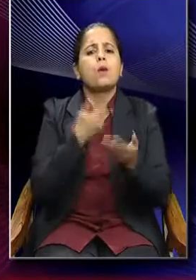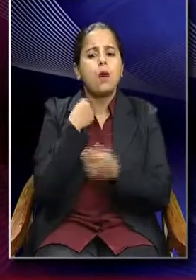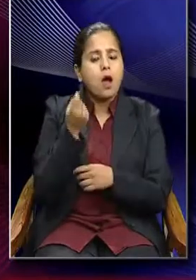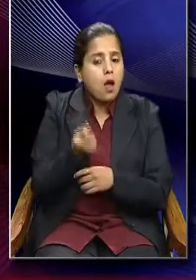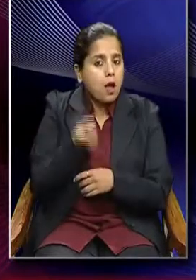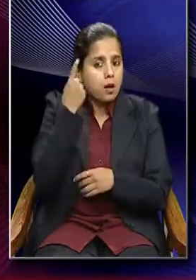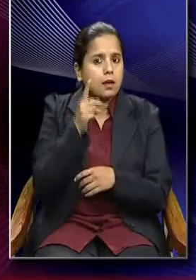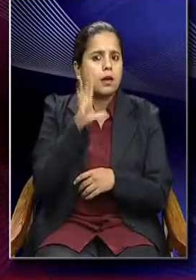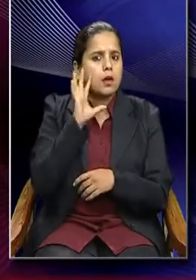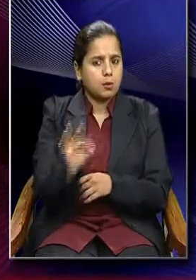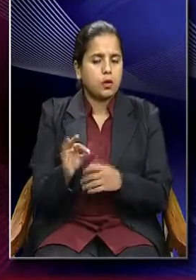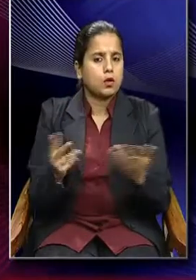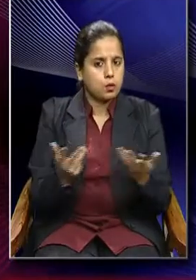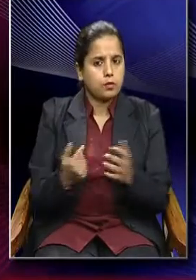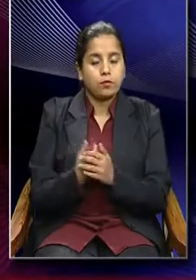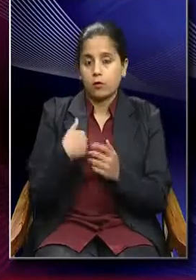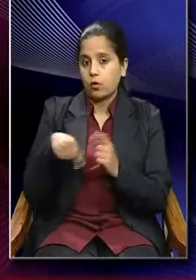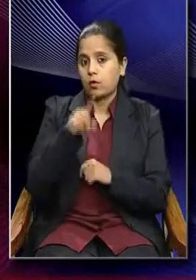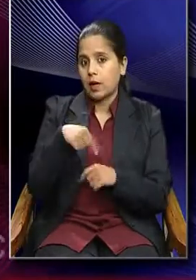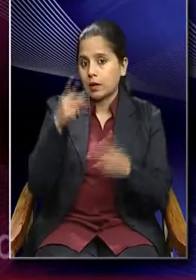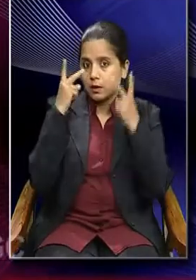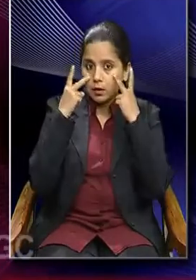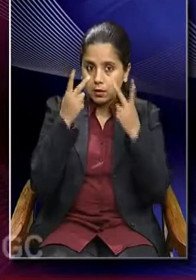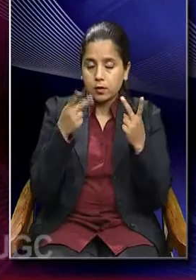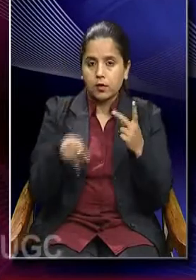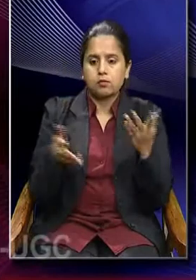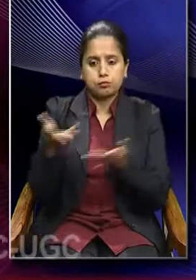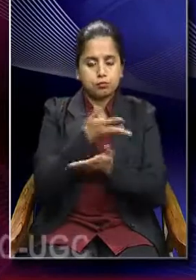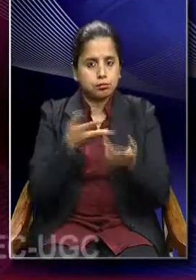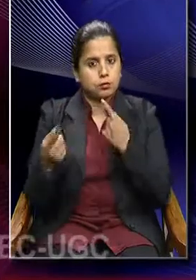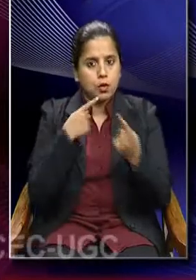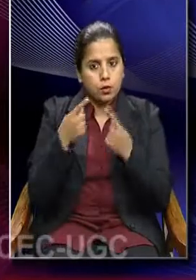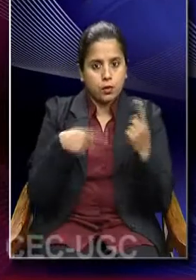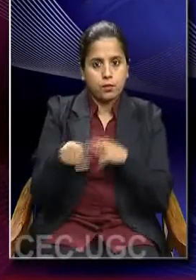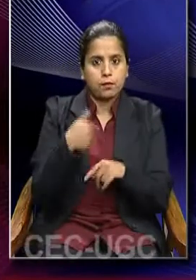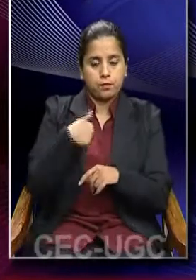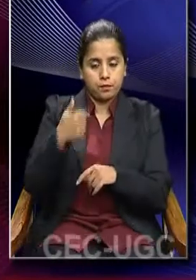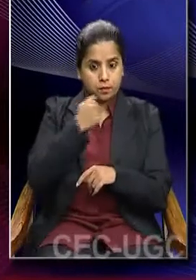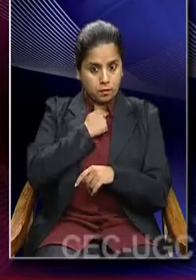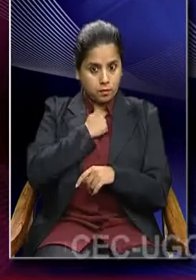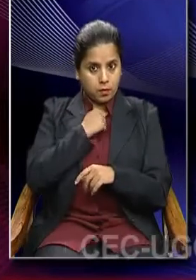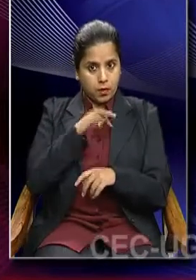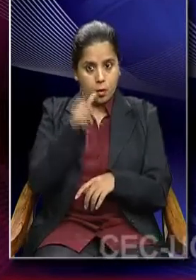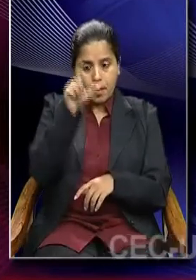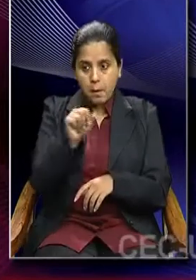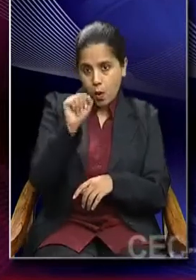we then understand reality? We have to look into the interaction between the mind, the